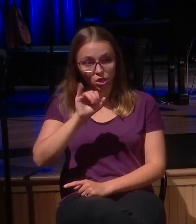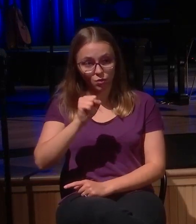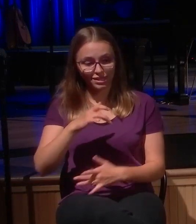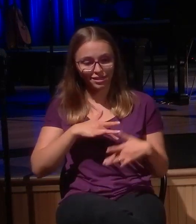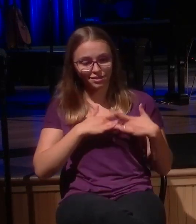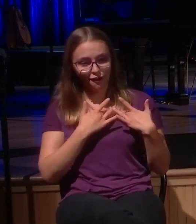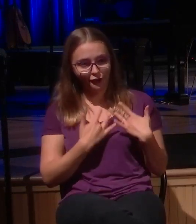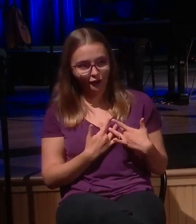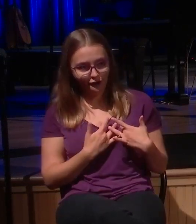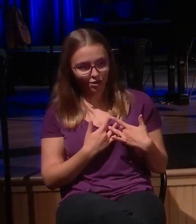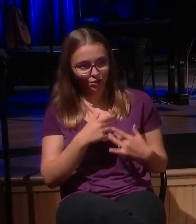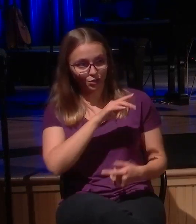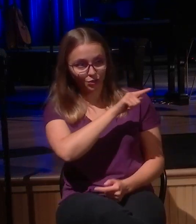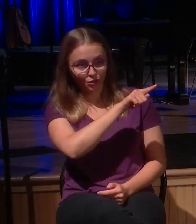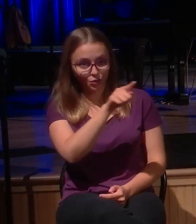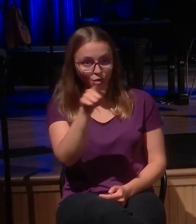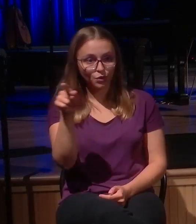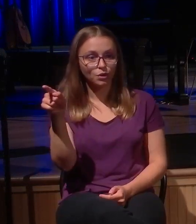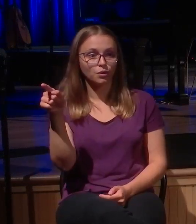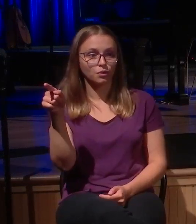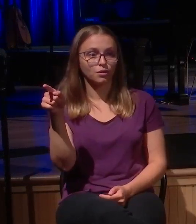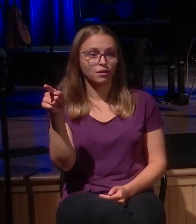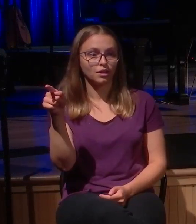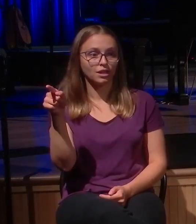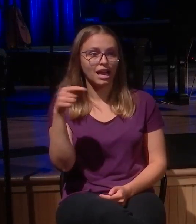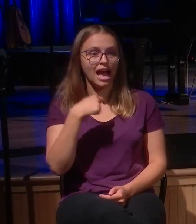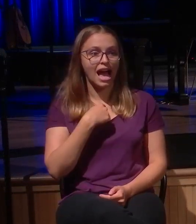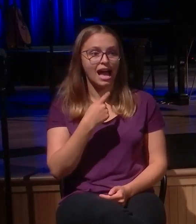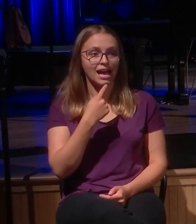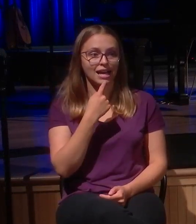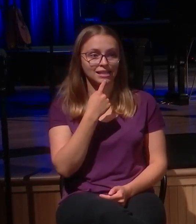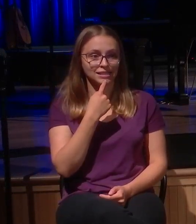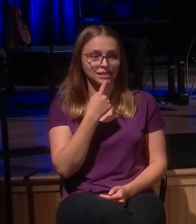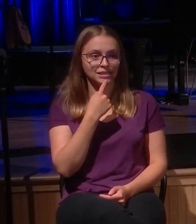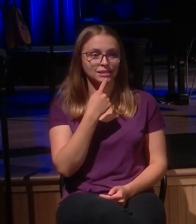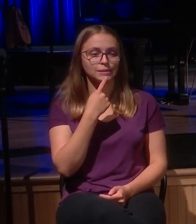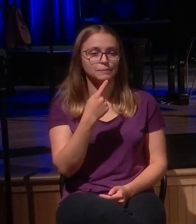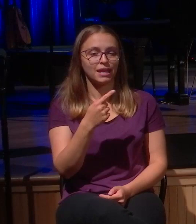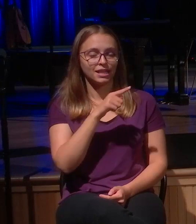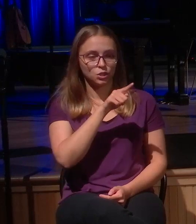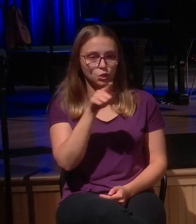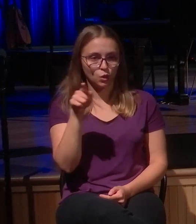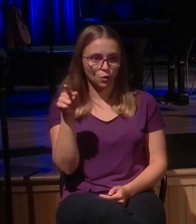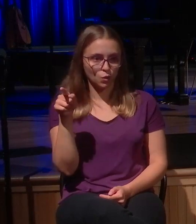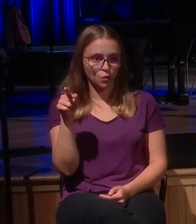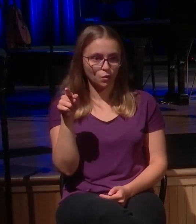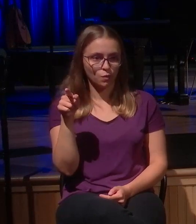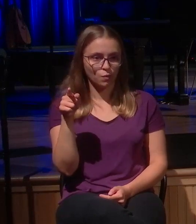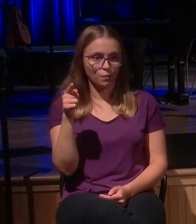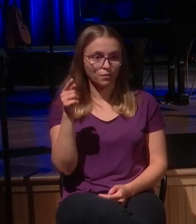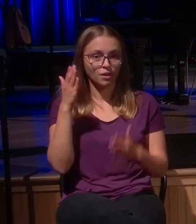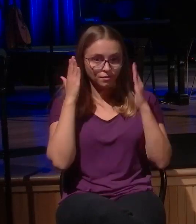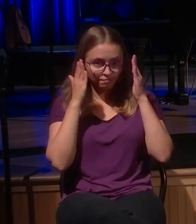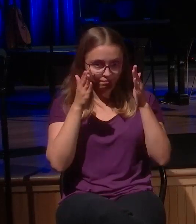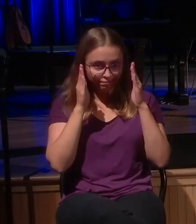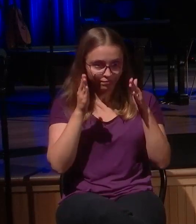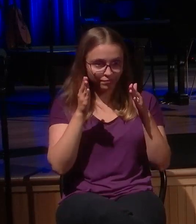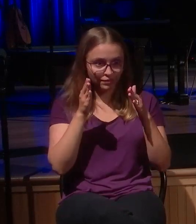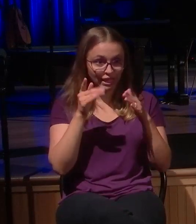strained and you're a prodigal, and I speak to you in our online community as well, you're tuned in today and you recognize that, man, I'm in that place of strain and I'm in a